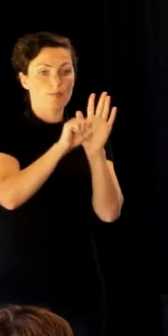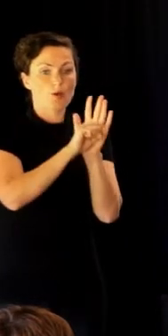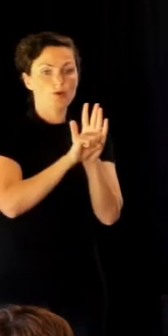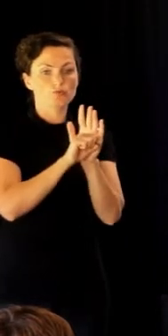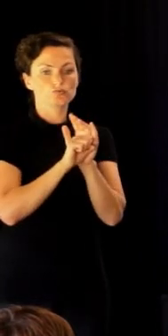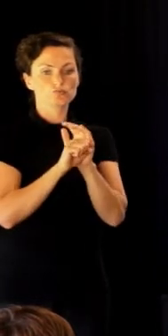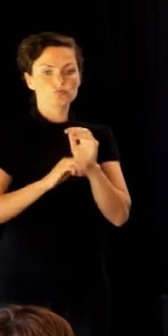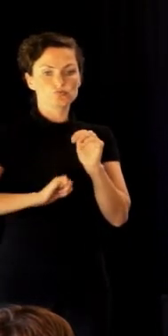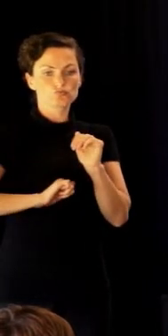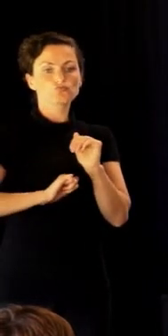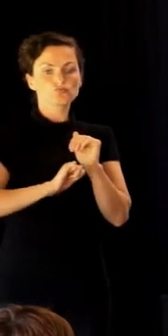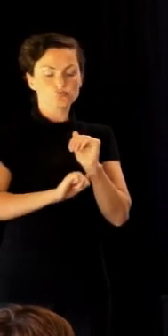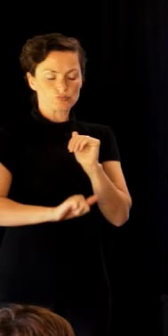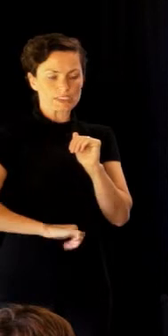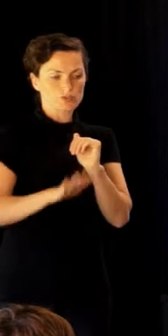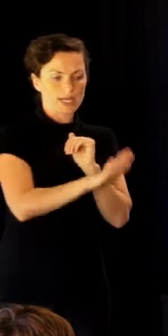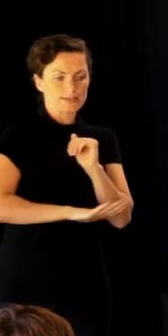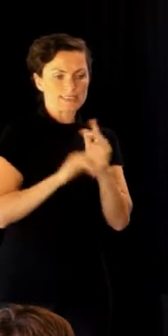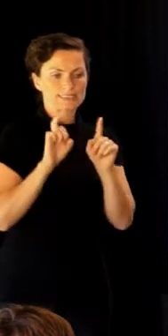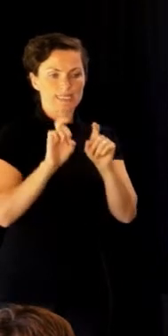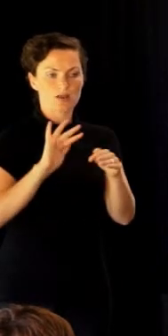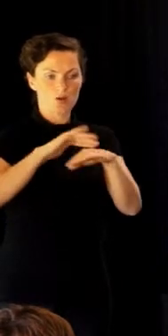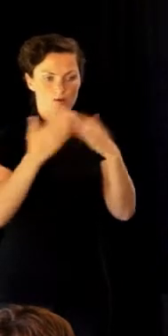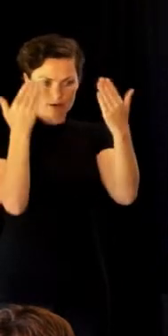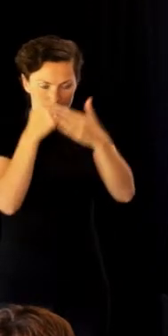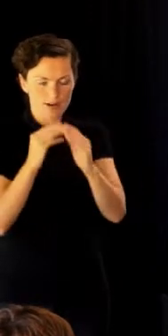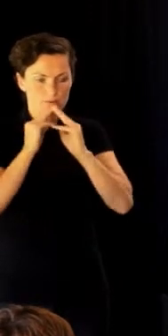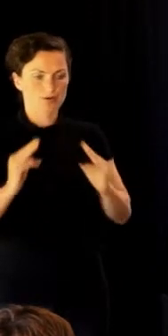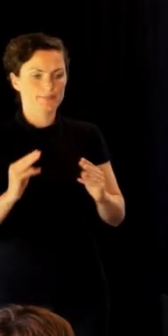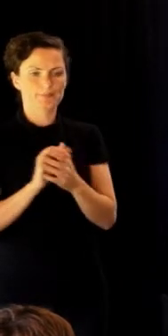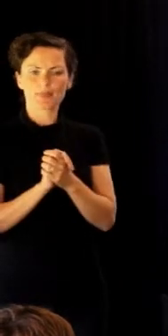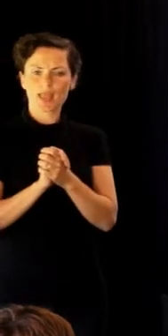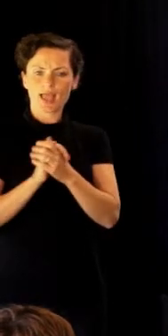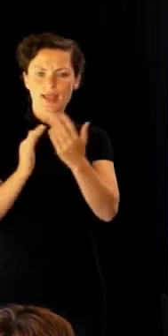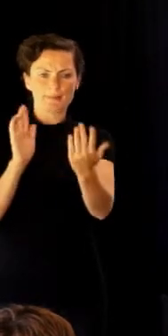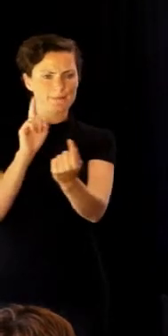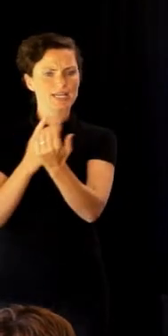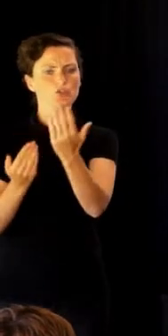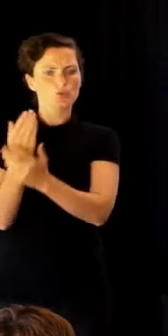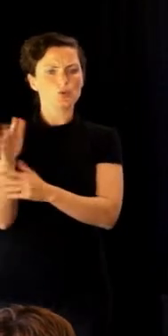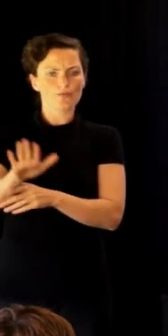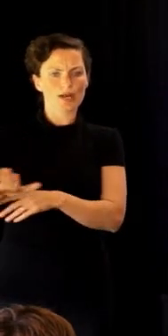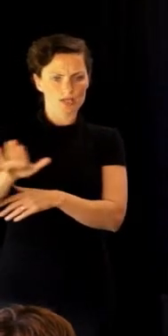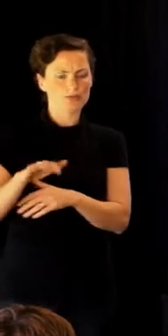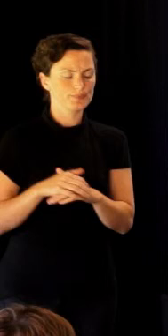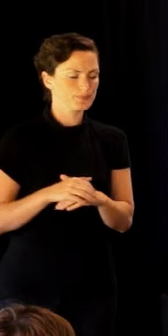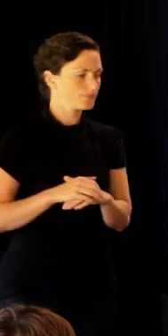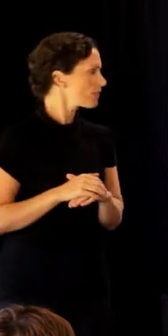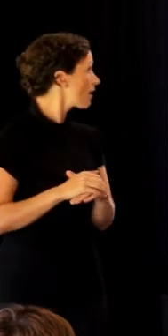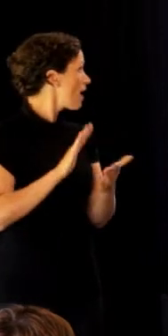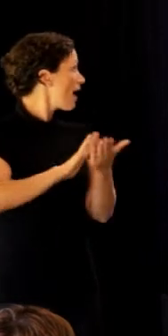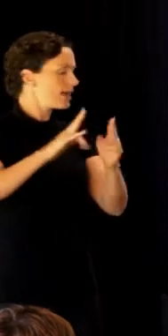activities to provide opportunities to meet and mihi new whānau. Also during HFNZ,